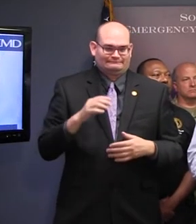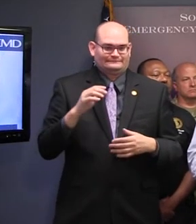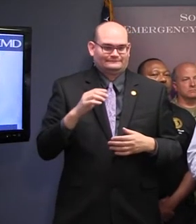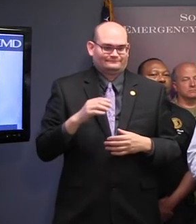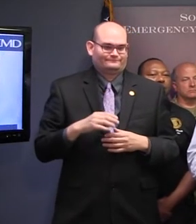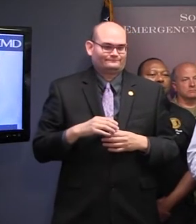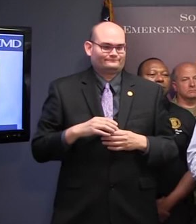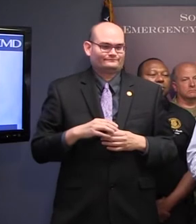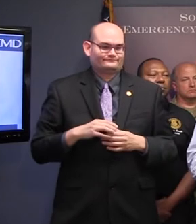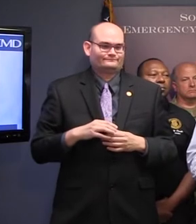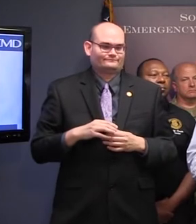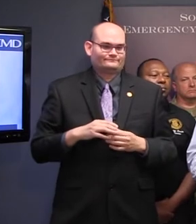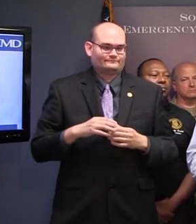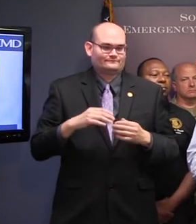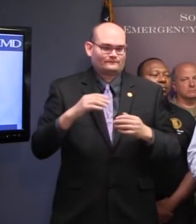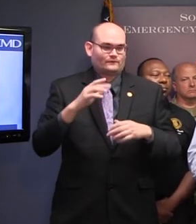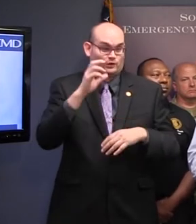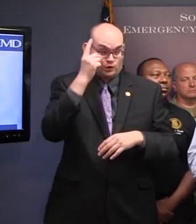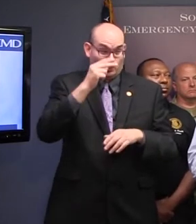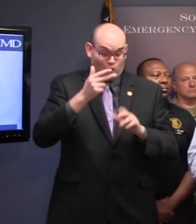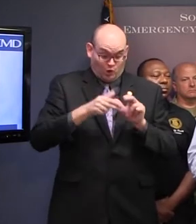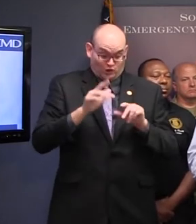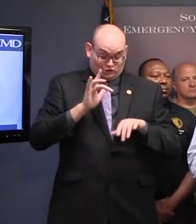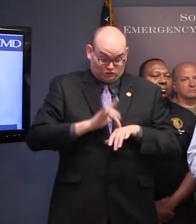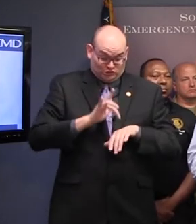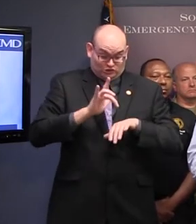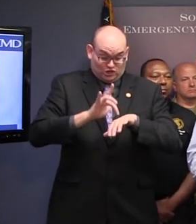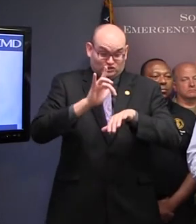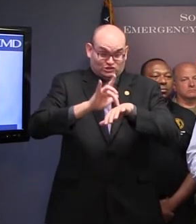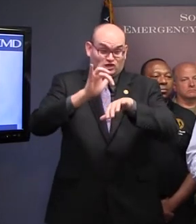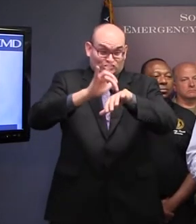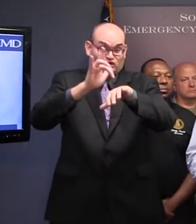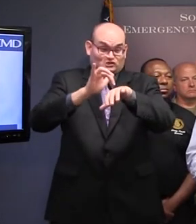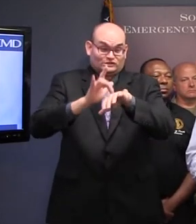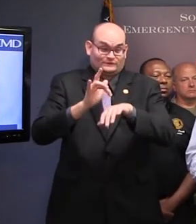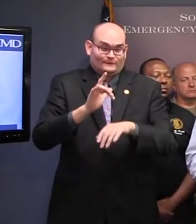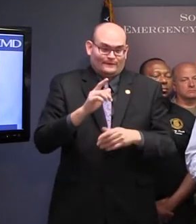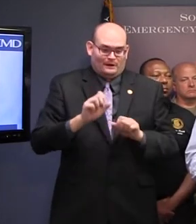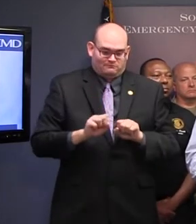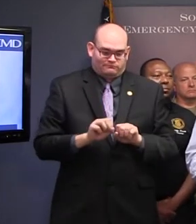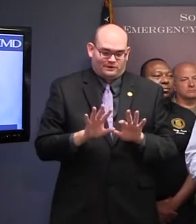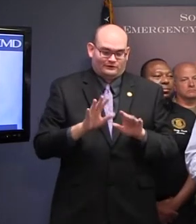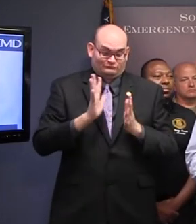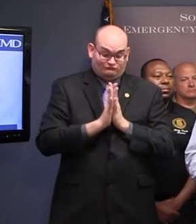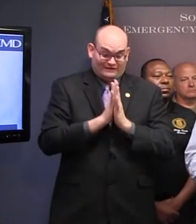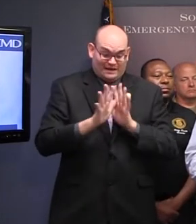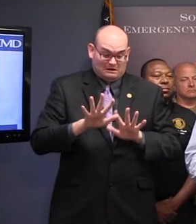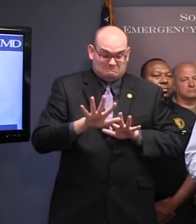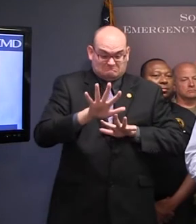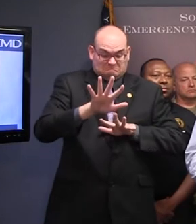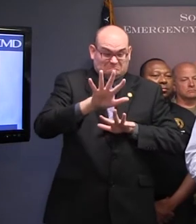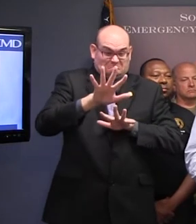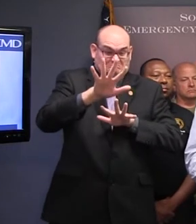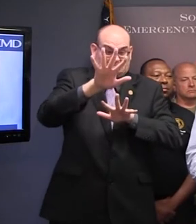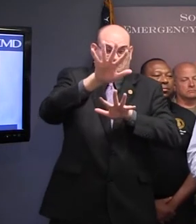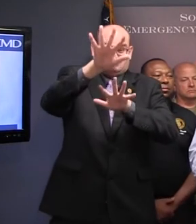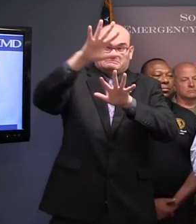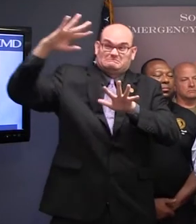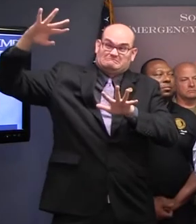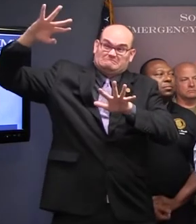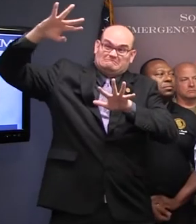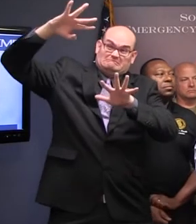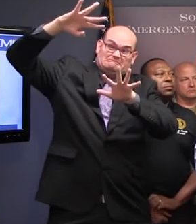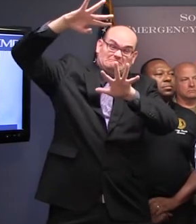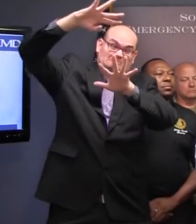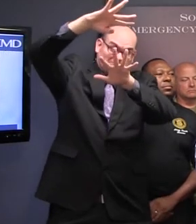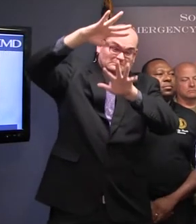from Georgia and from Florida coming through South Carolina, which will add to the burden on our highways. So what we urge